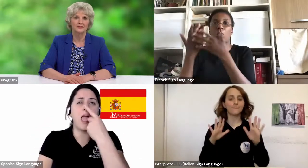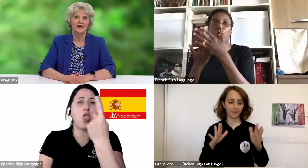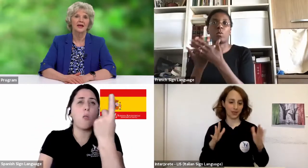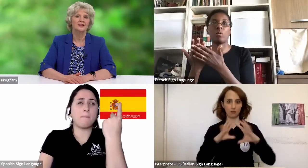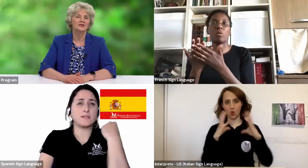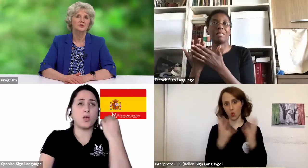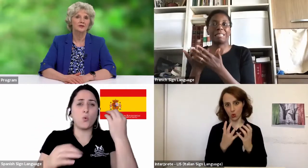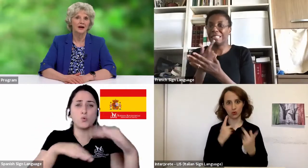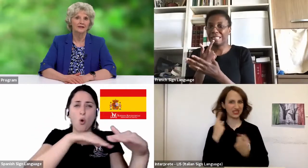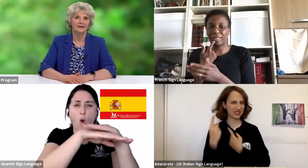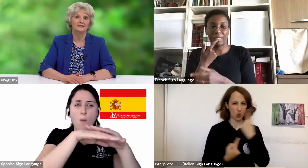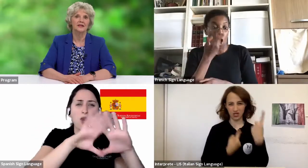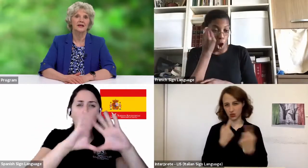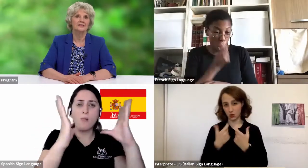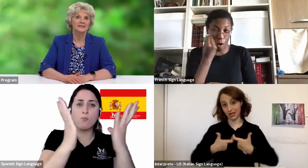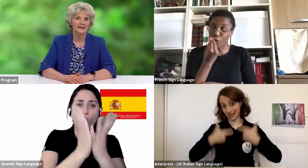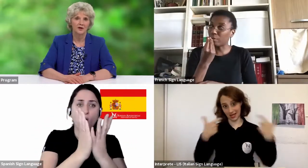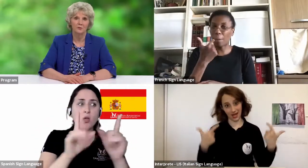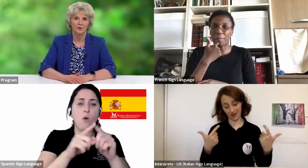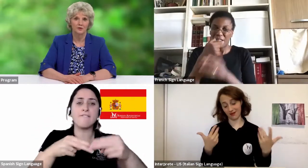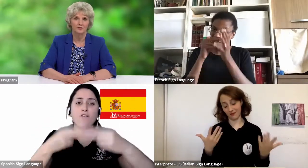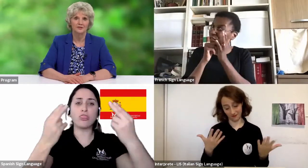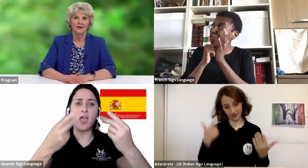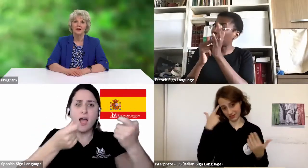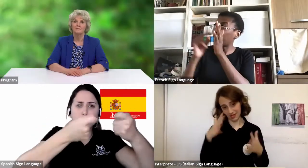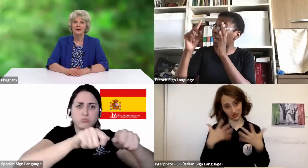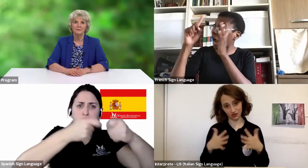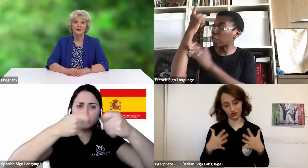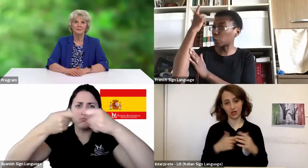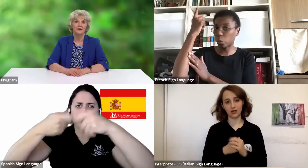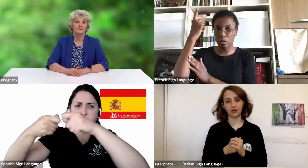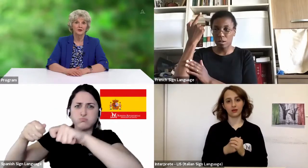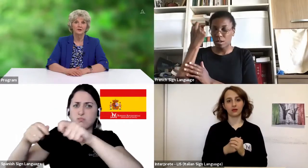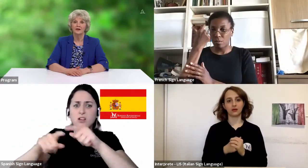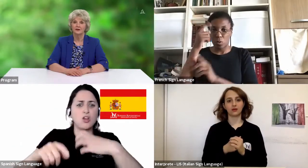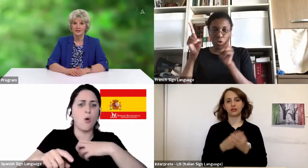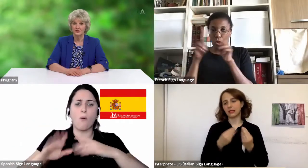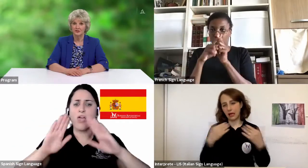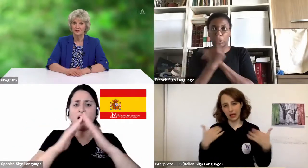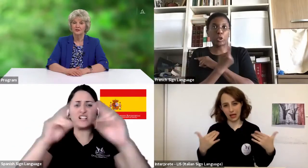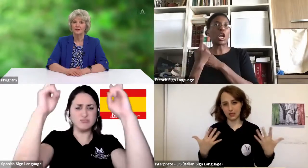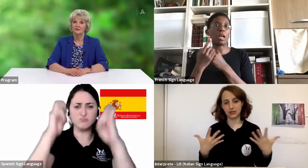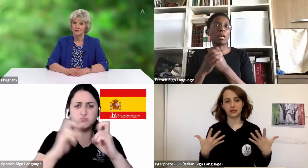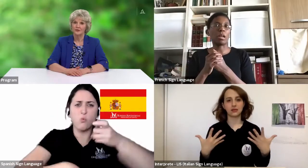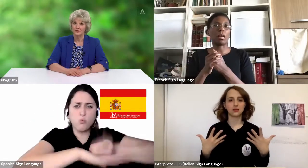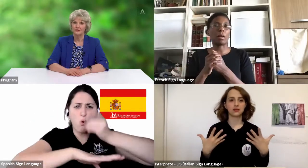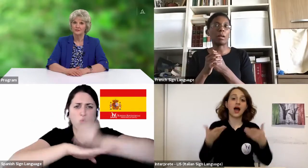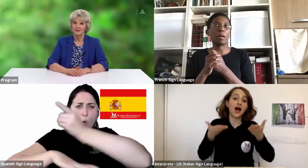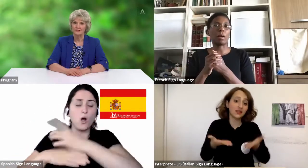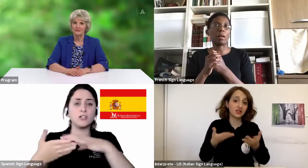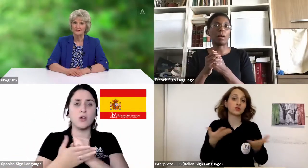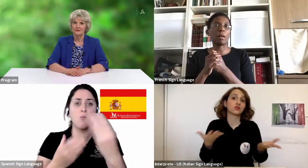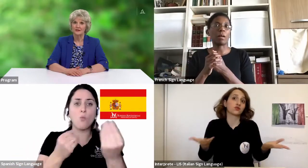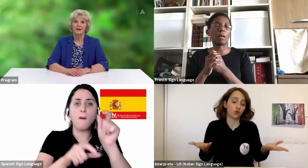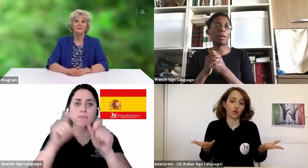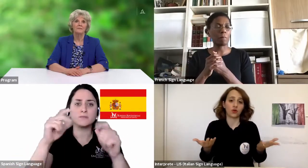borders and issued lockdowns and stay-at-home orders, many people have turned their attention to the return of